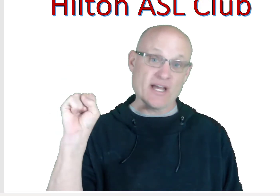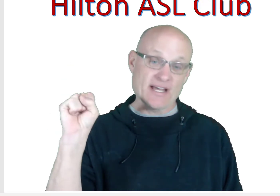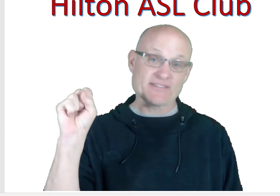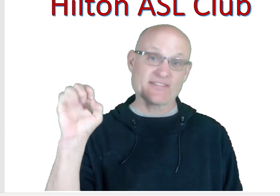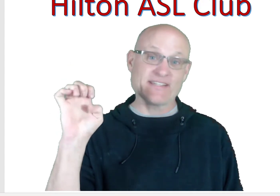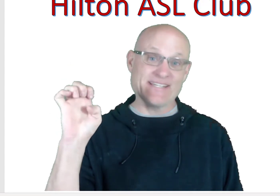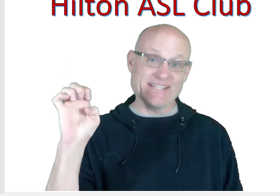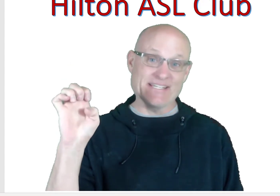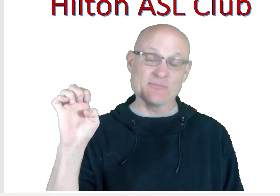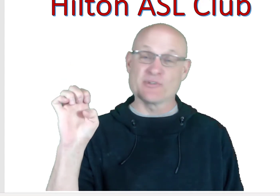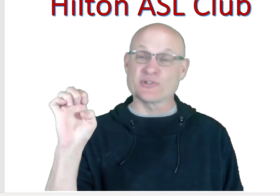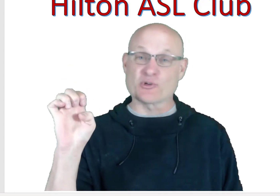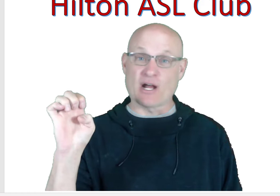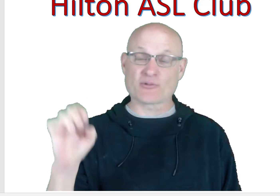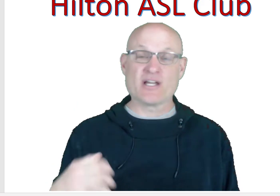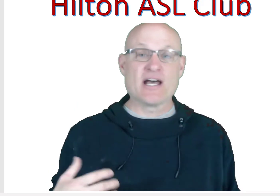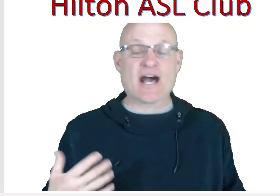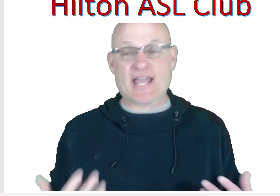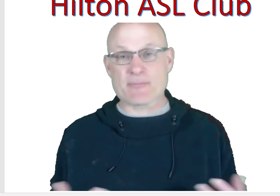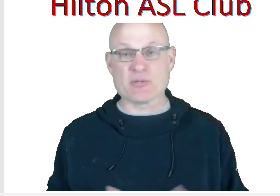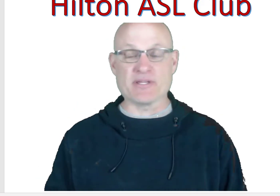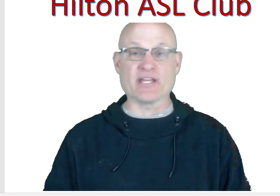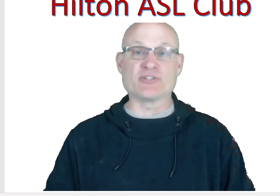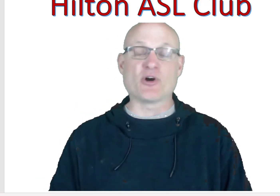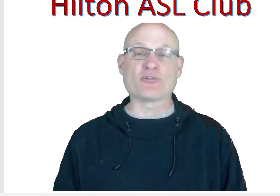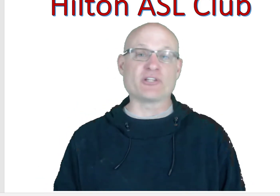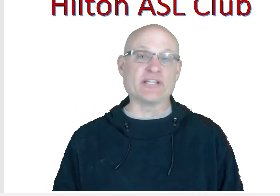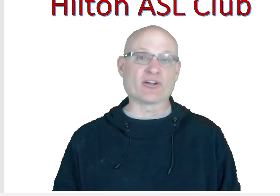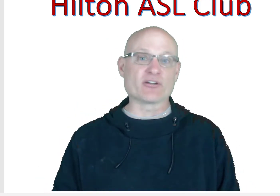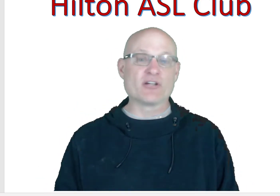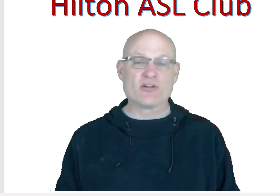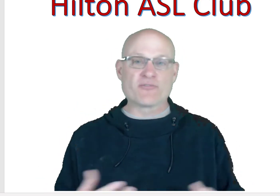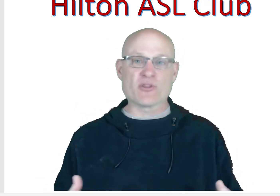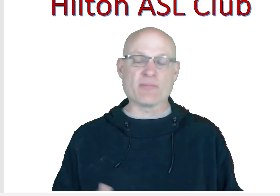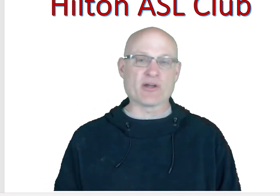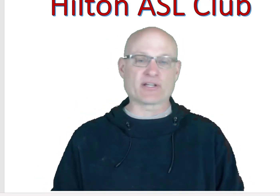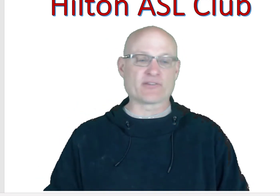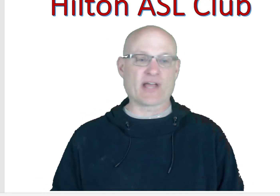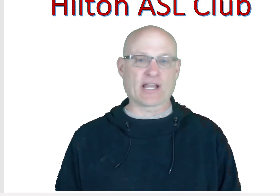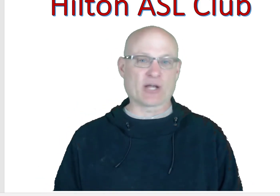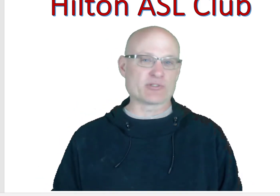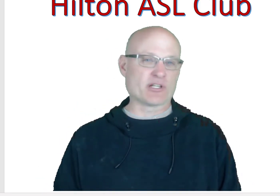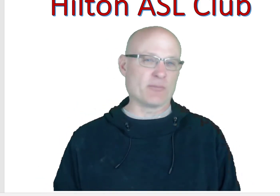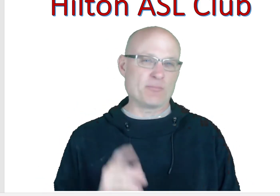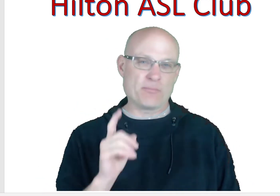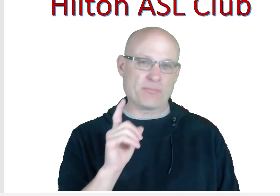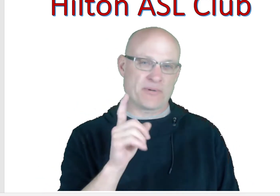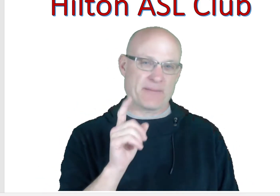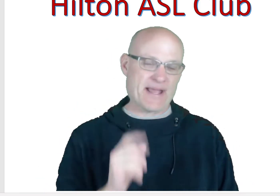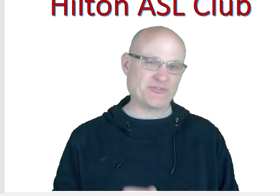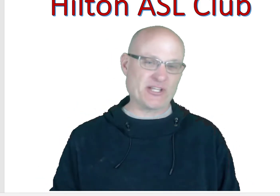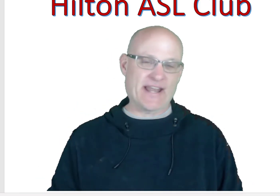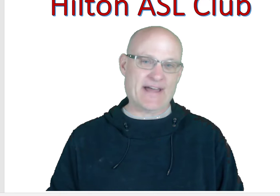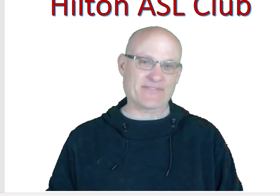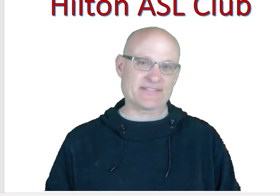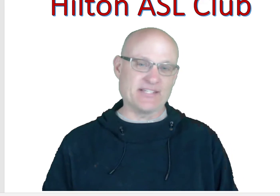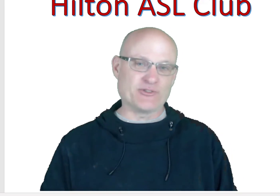Krause, Mr. Krause. I happen to be the adult leader for the American Sign Language Club, but I'm actually not the teacher.